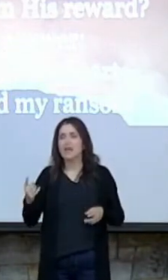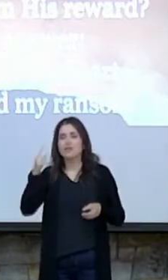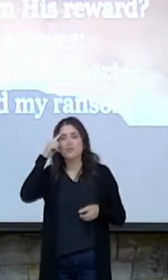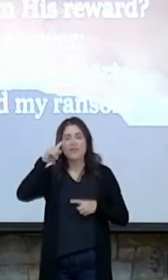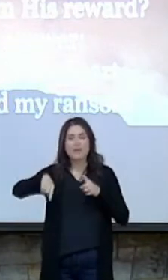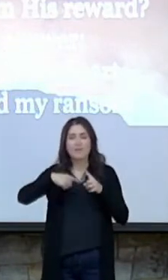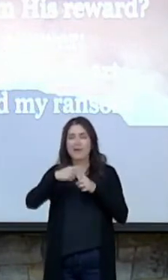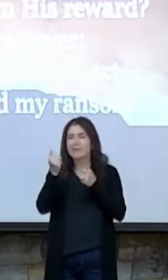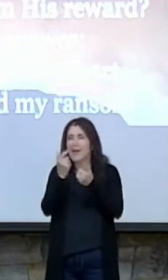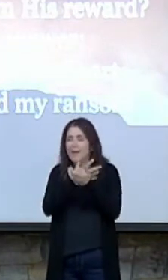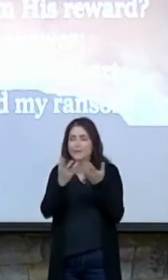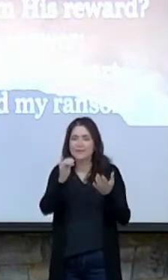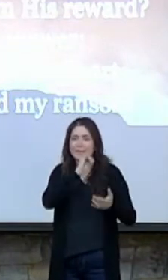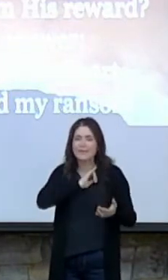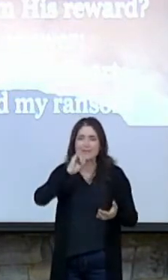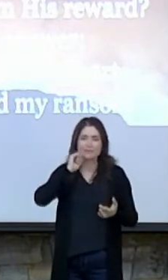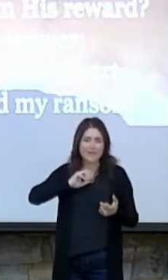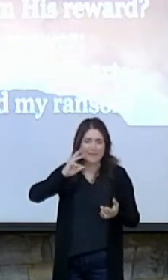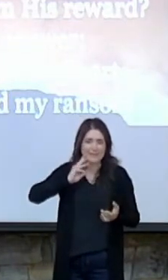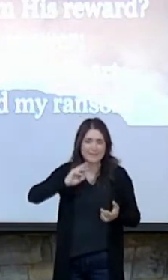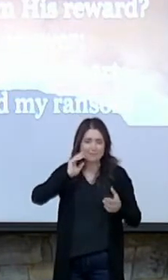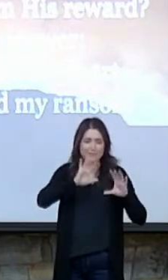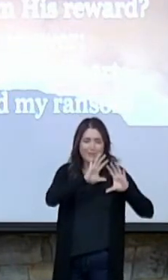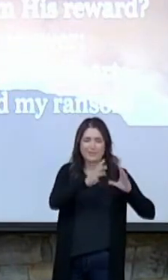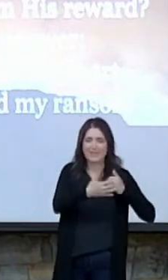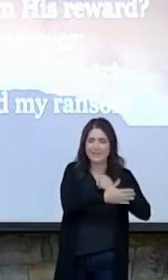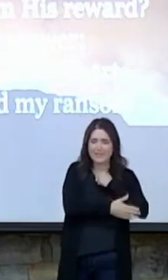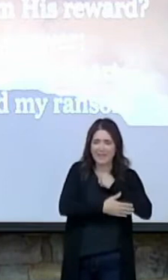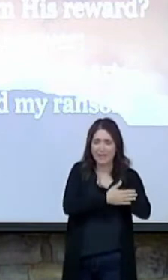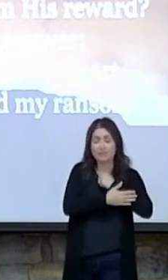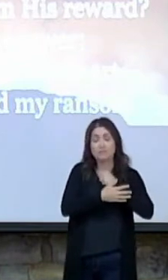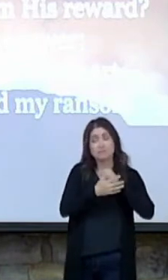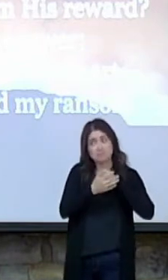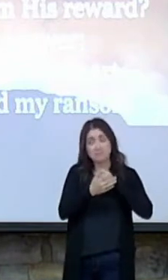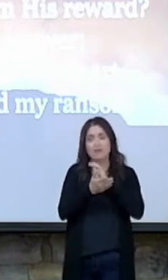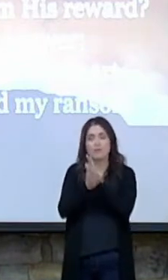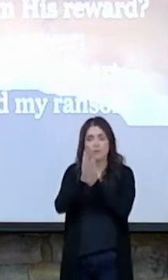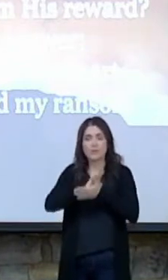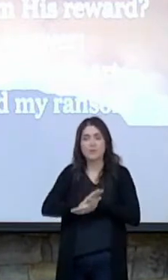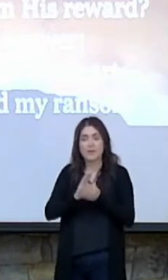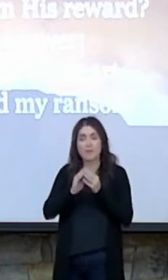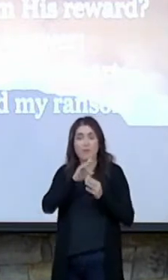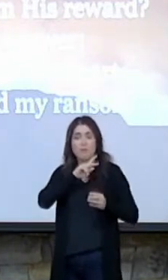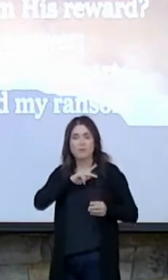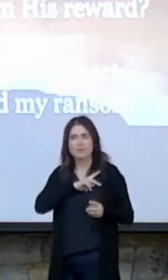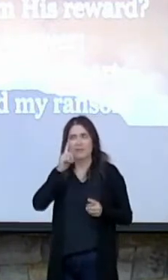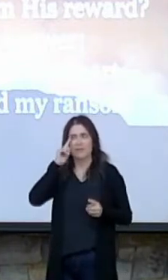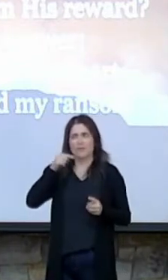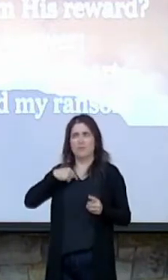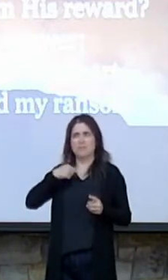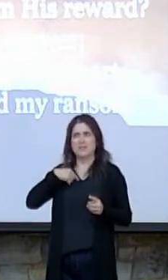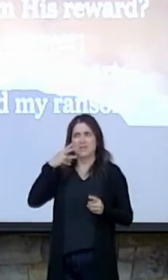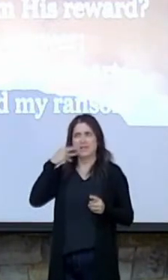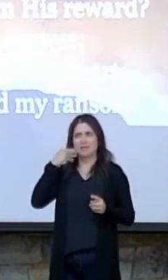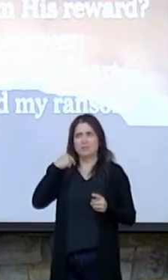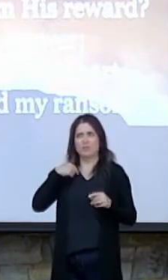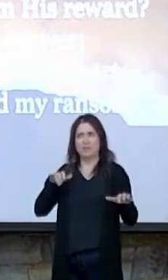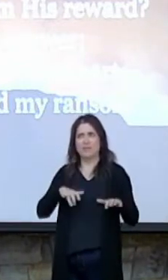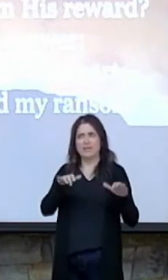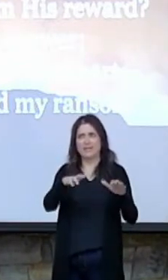a nation. But then we get a little more personal and I think about what I've put God through in my own life. Why?